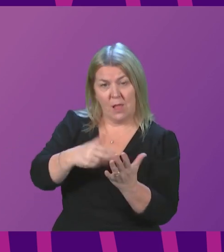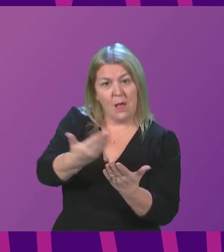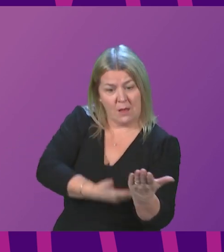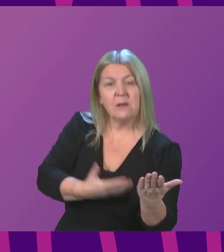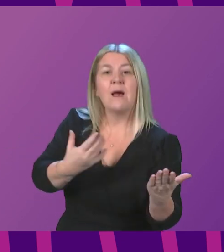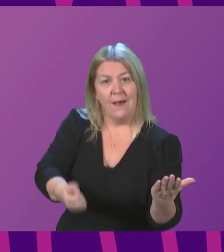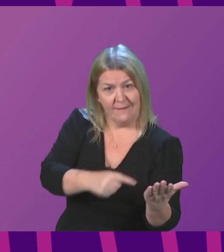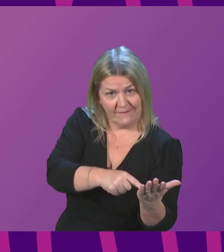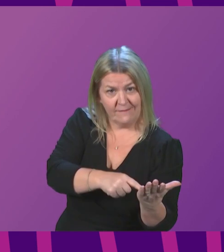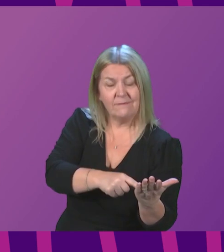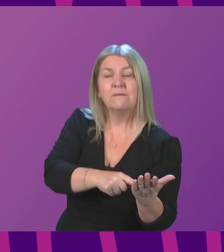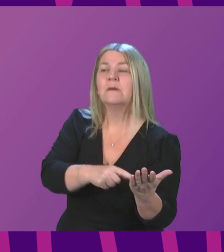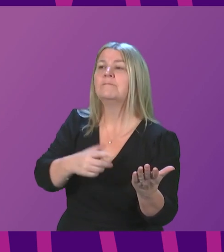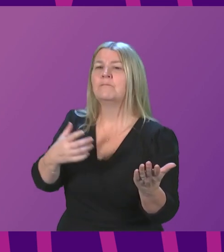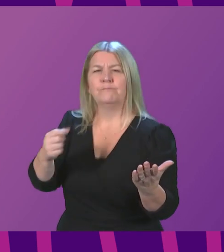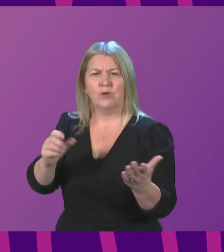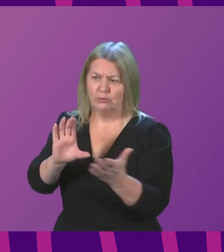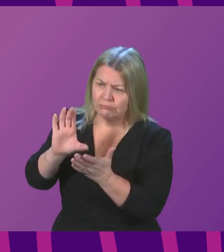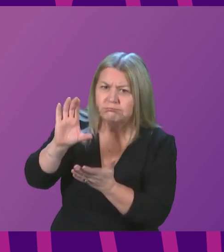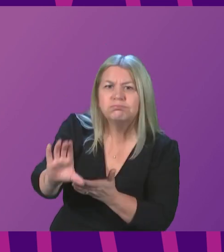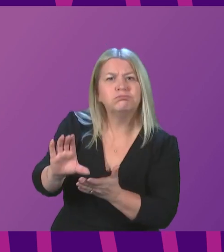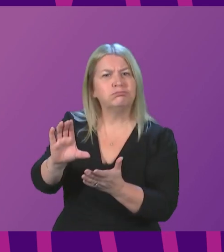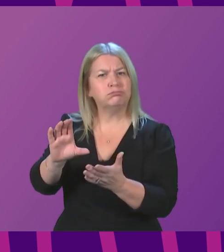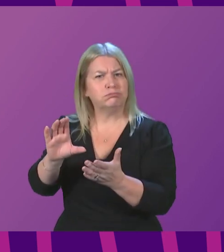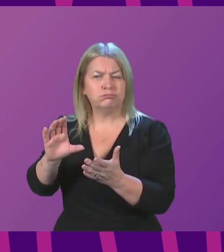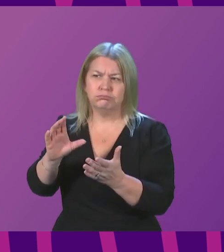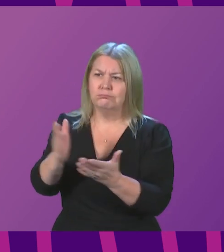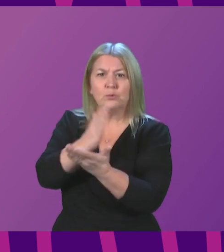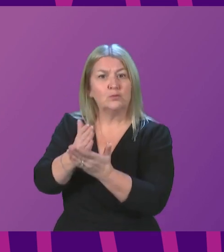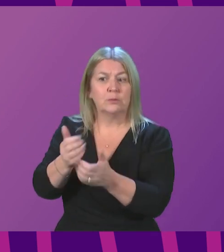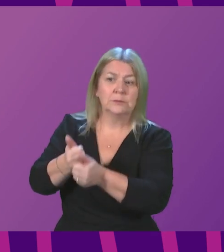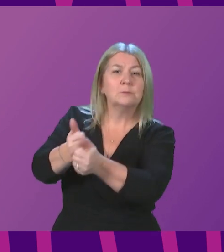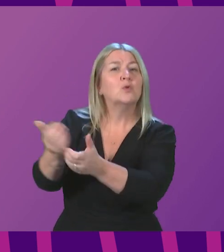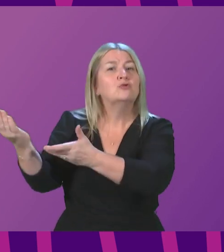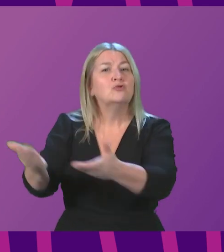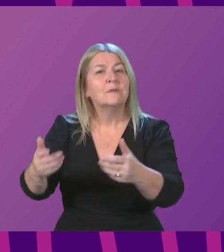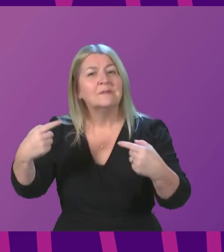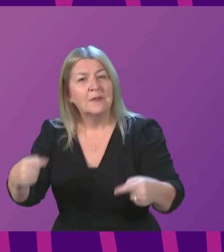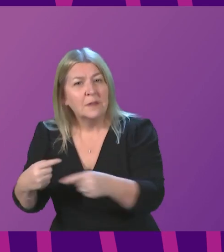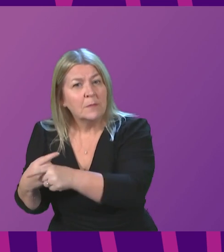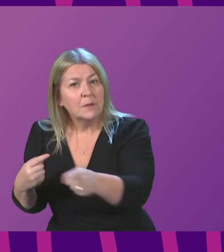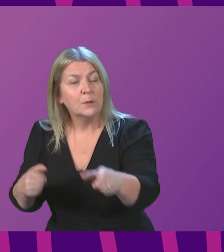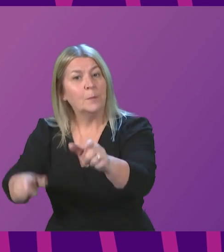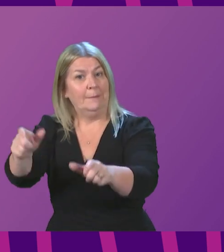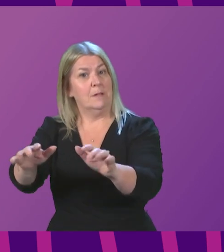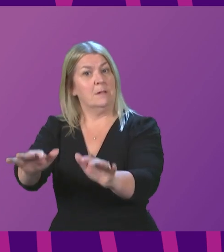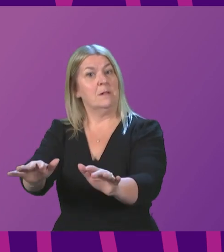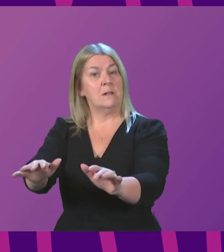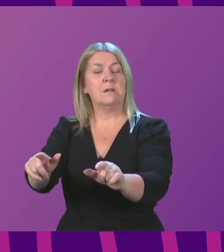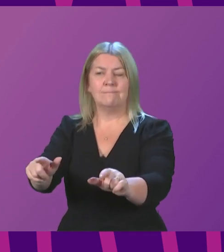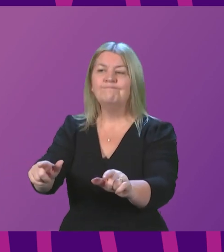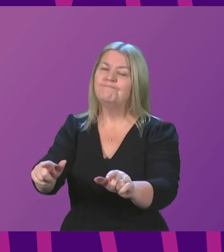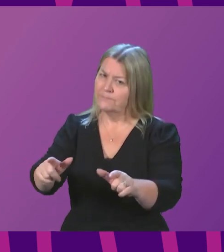in making sure that there are support services there for people who do face the risk of homelessness or rough sleeping, and we will continue